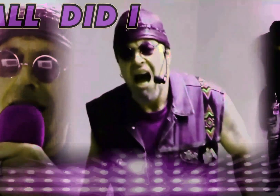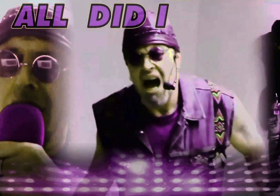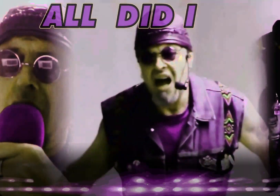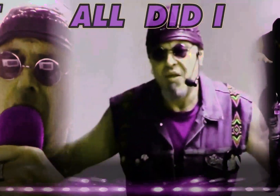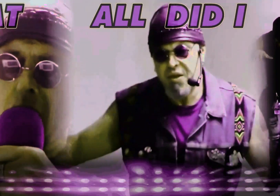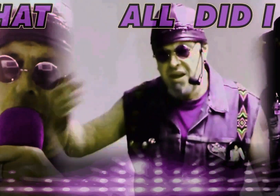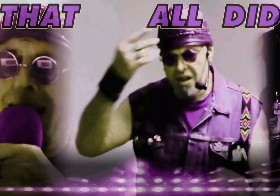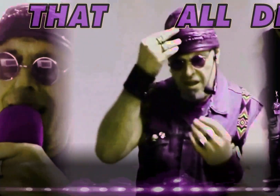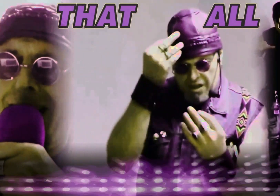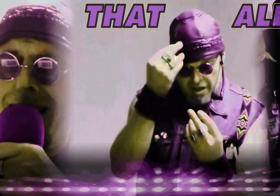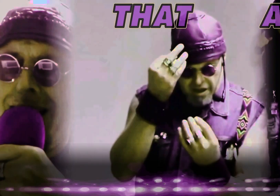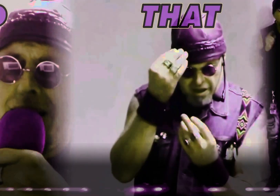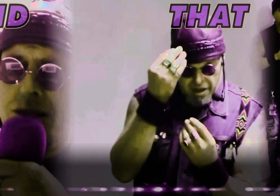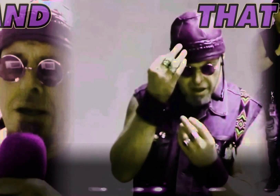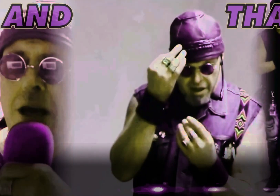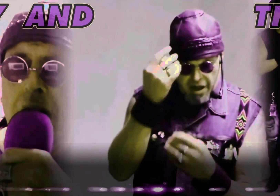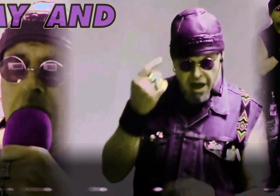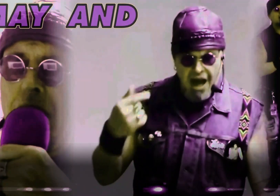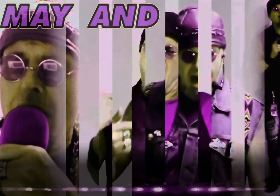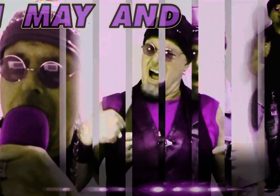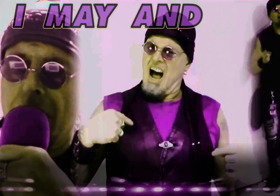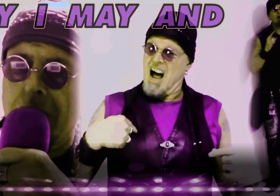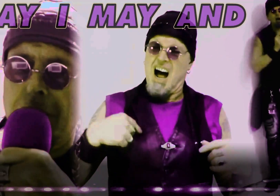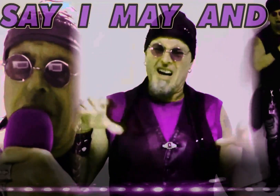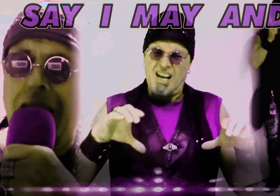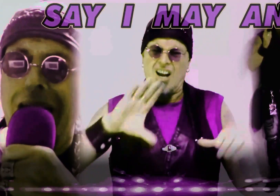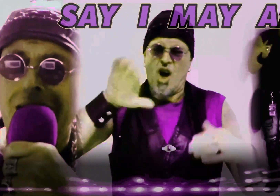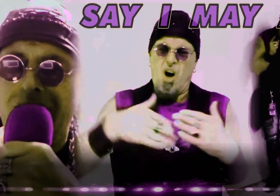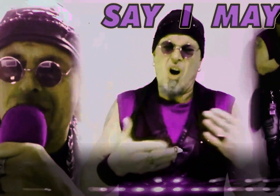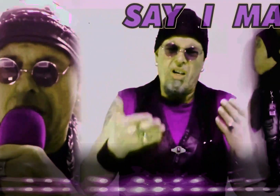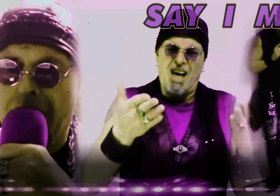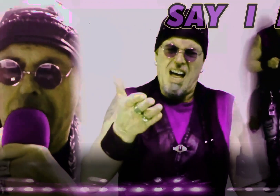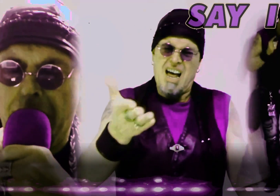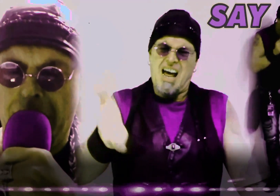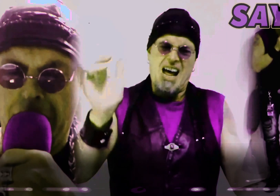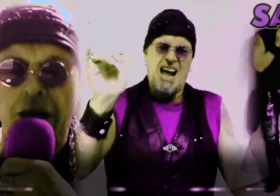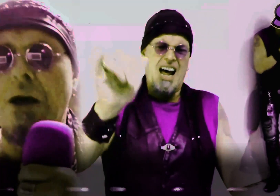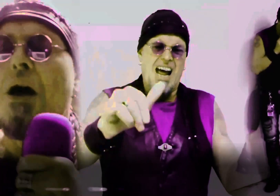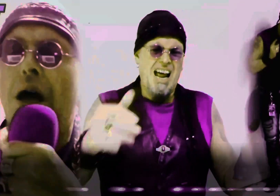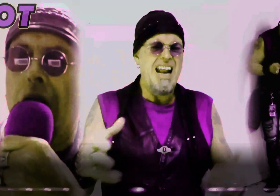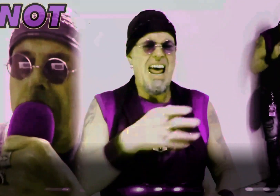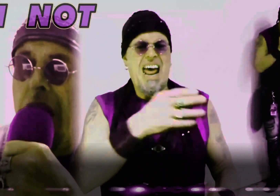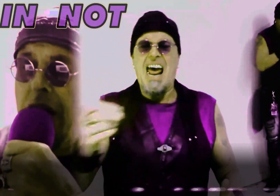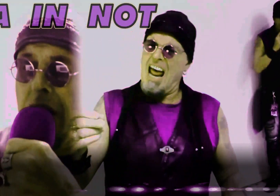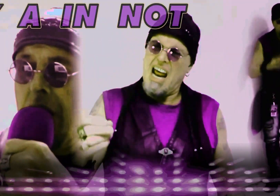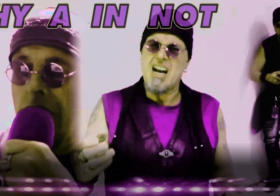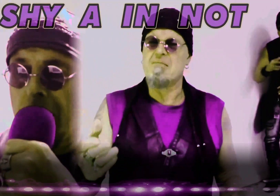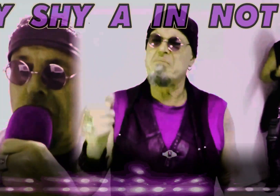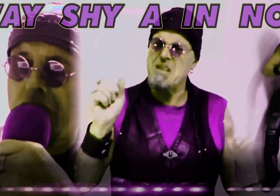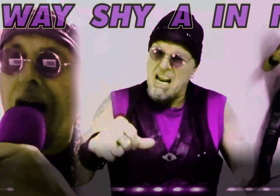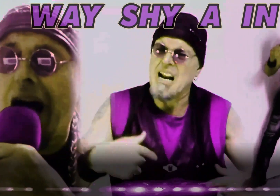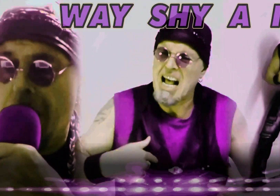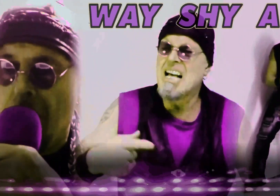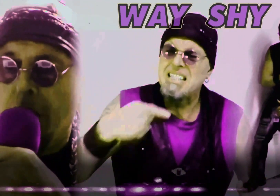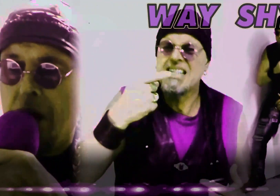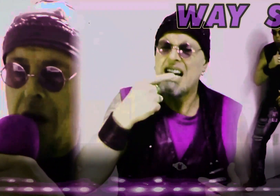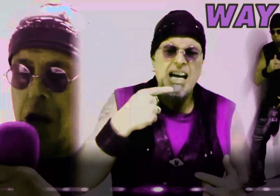did all that And may I say Not in a shy way